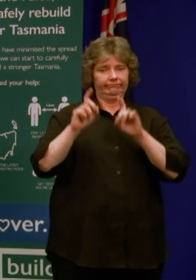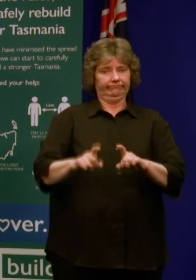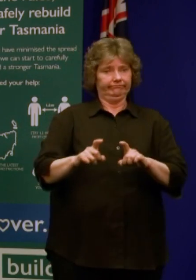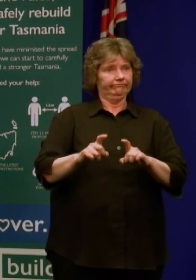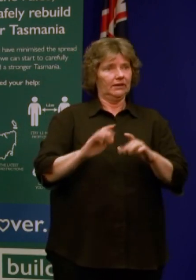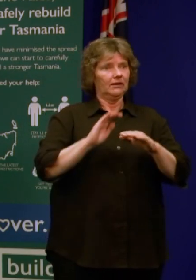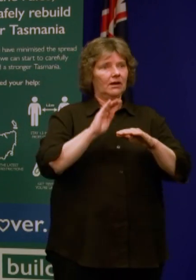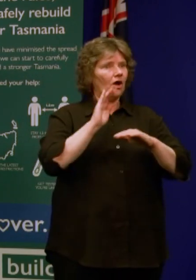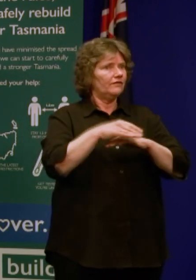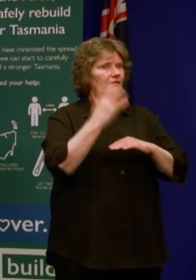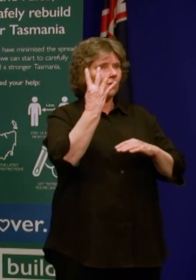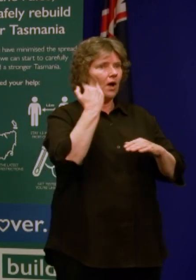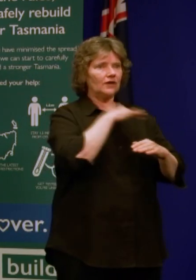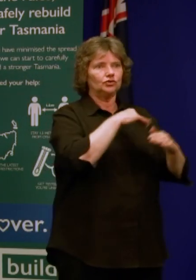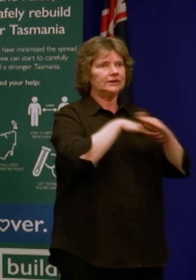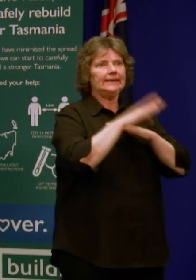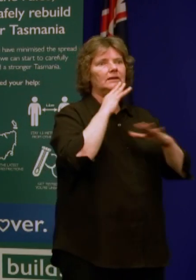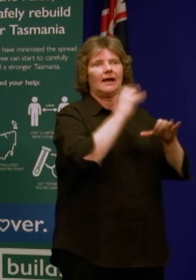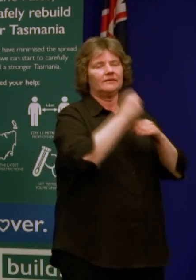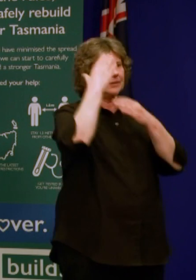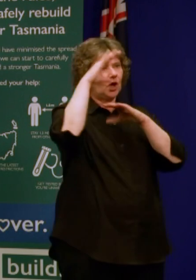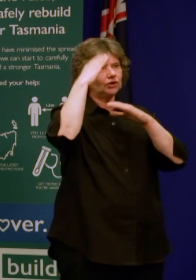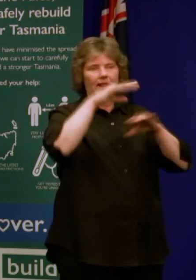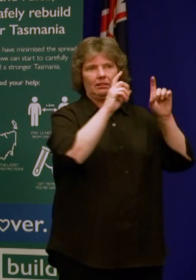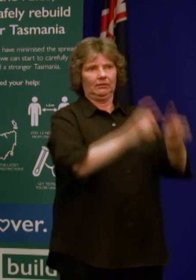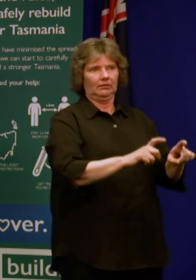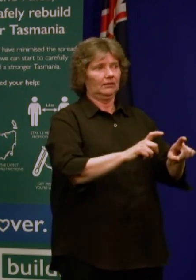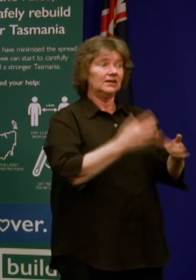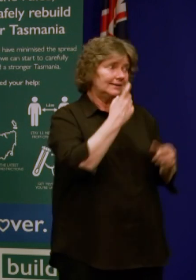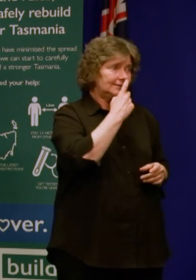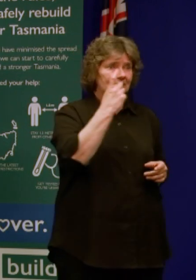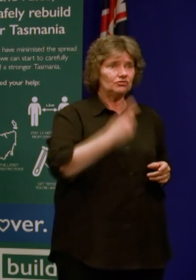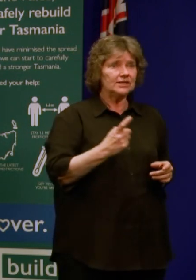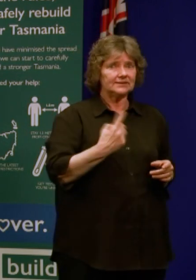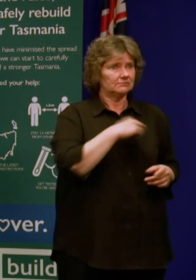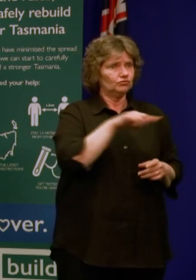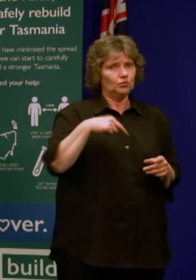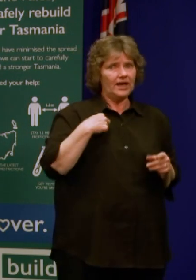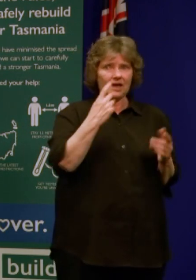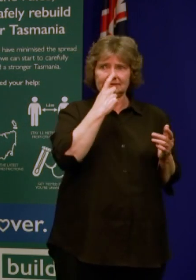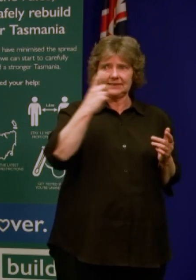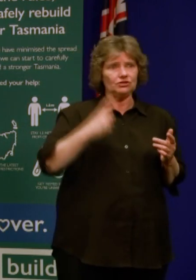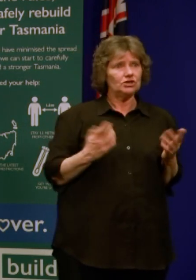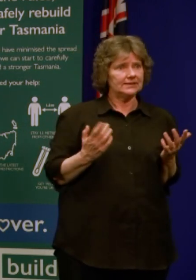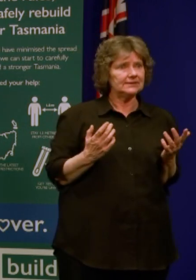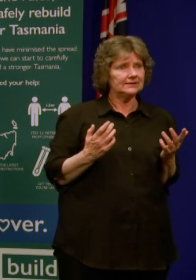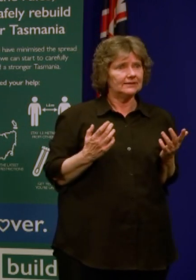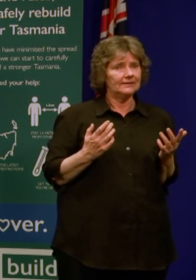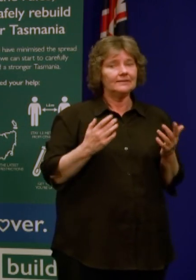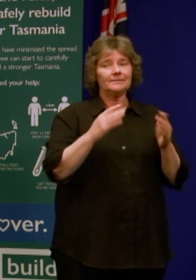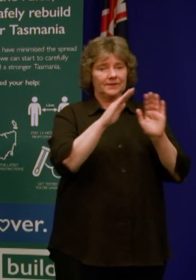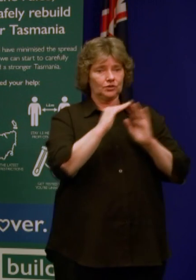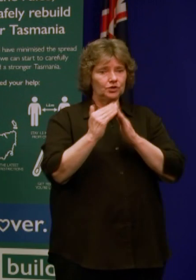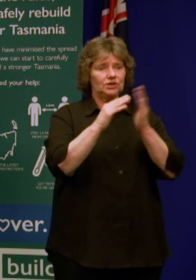quarantine. So we're taking this seriously. It is a huge impulse to all of those agencies, but with the communities, Tasmania,